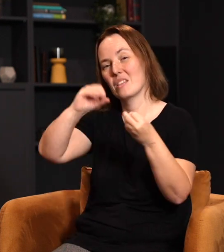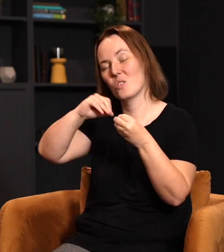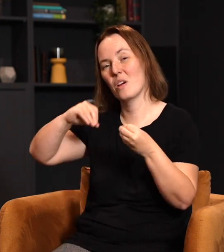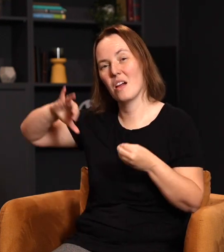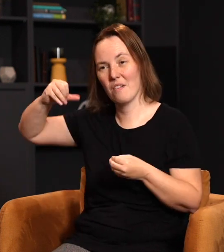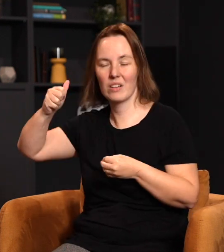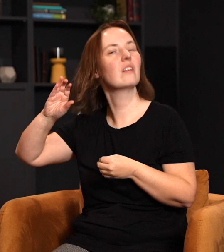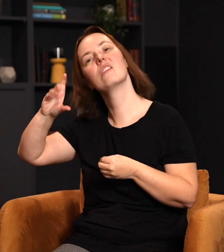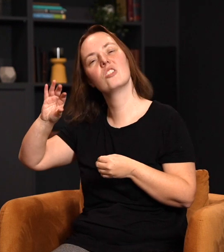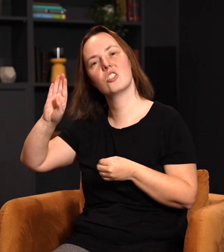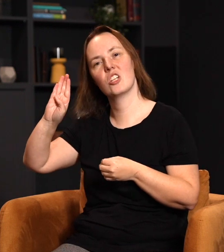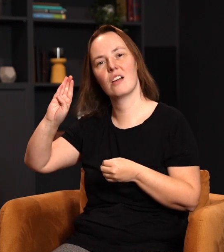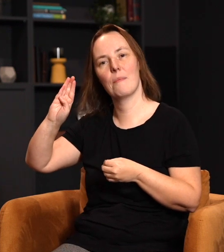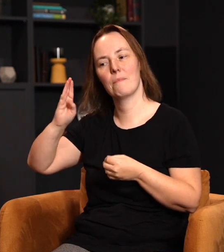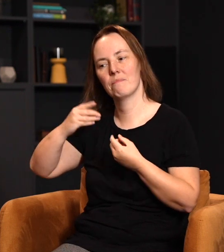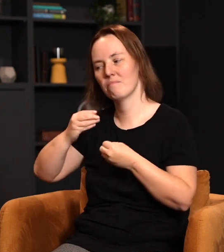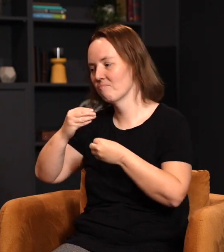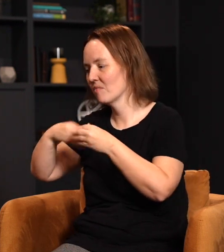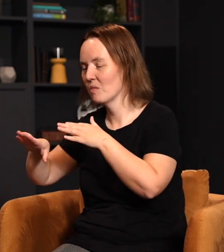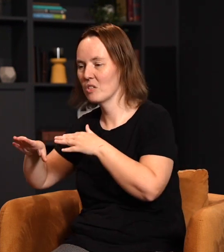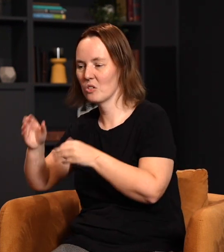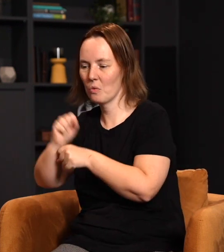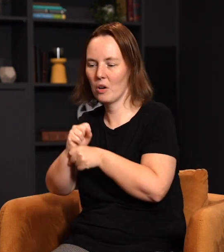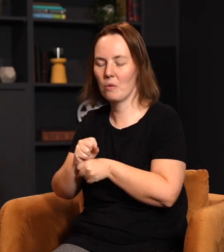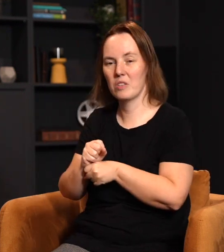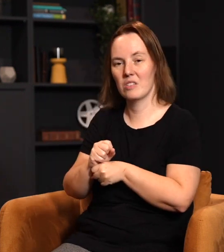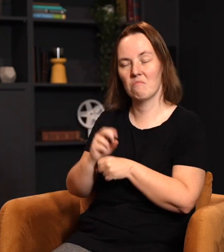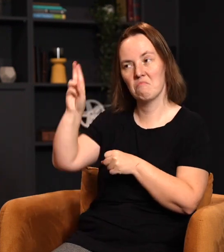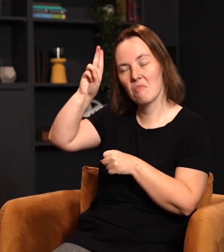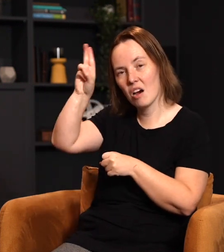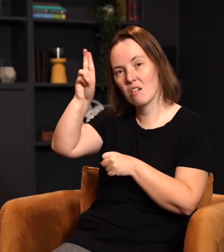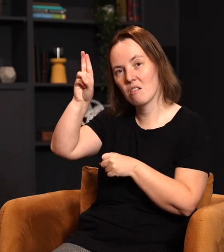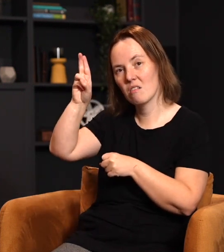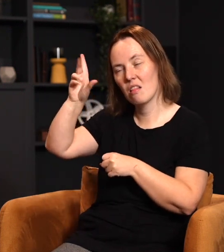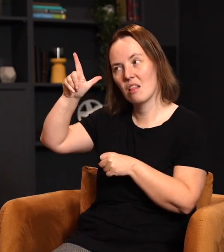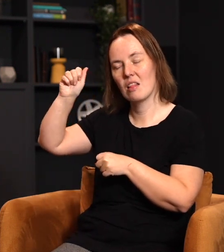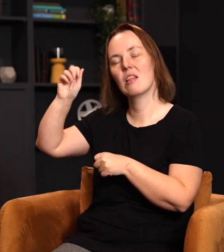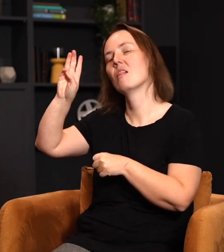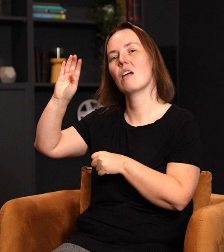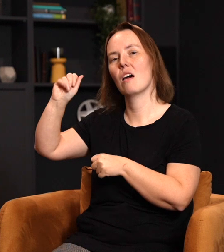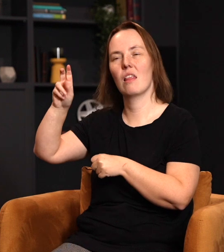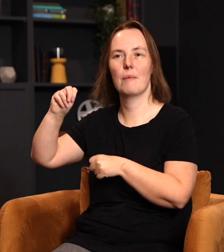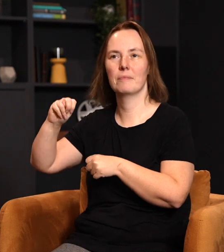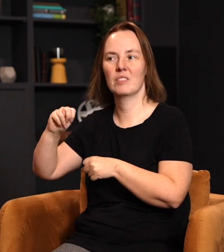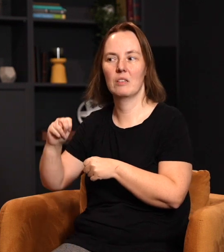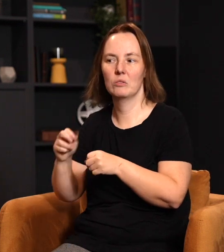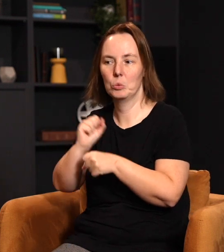Jacob. Jacob went to work with his uncle Laban, and he wanted to marry one of his daughters. And so he said, well, I'll work